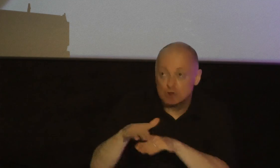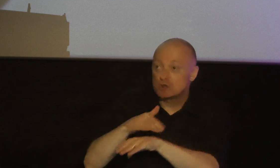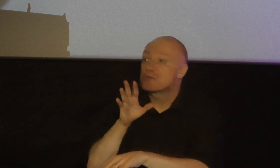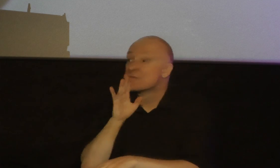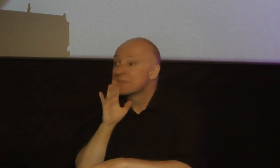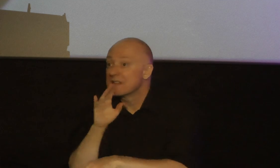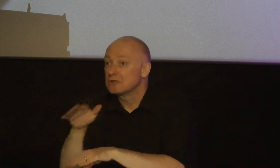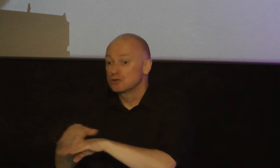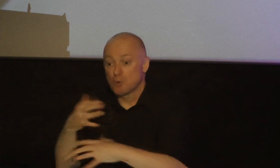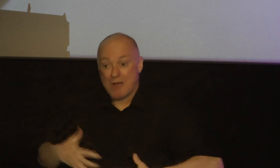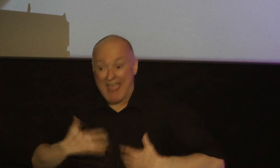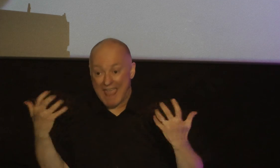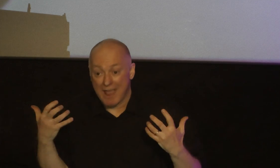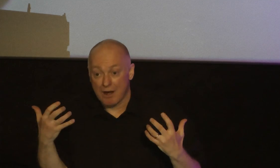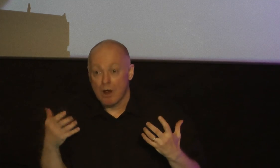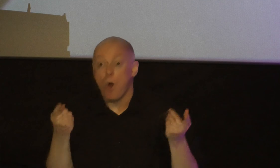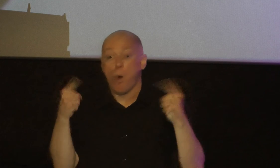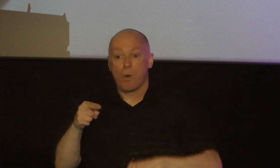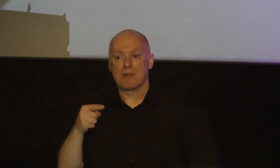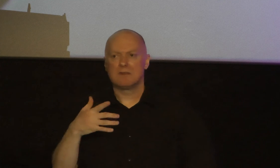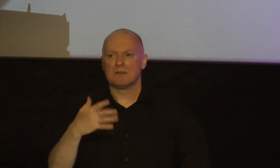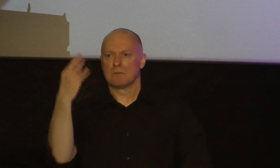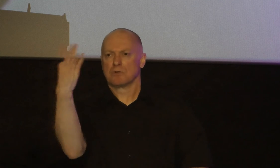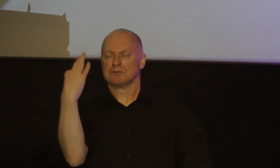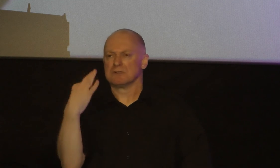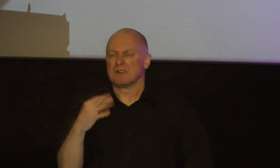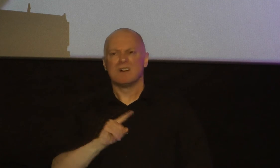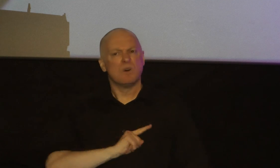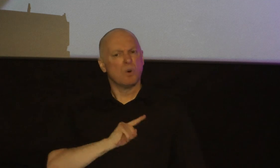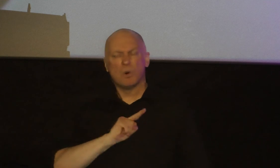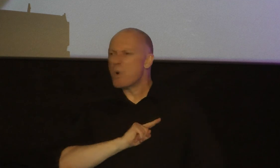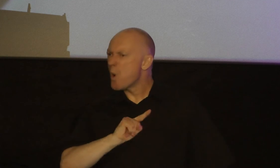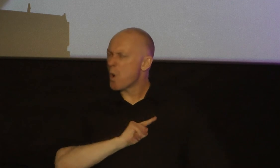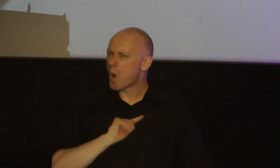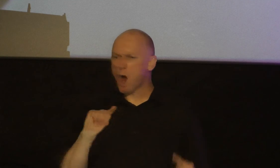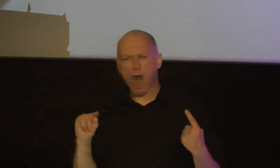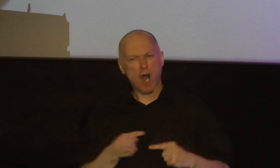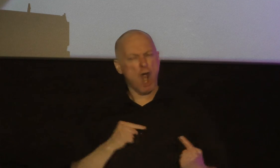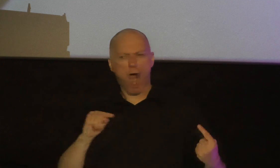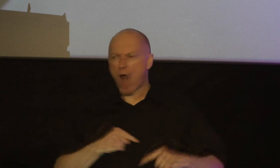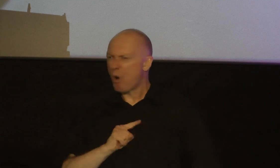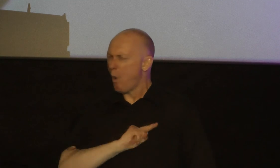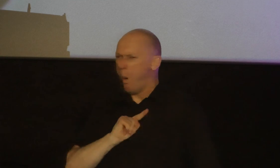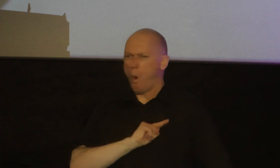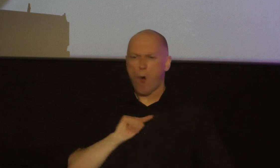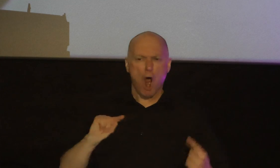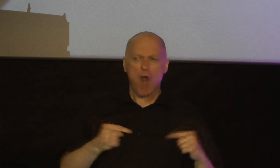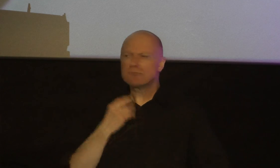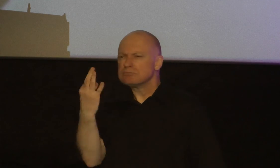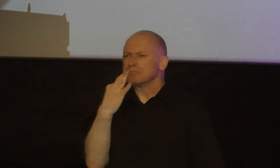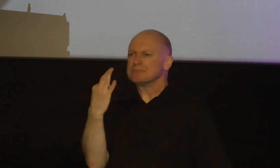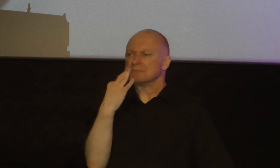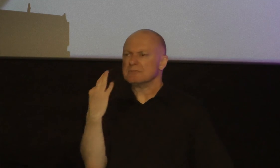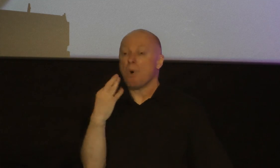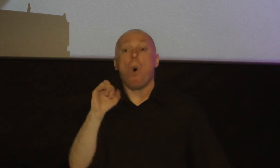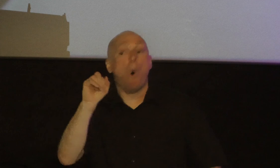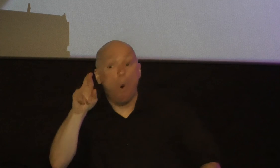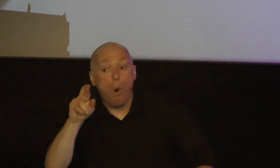to anger when you're convicted by God's Word and it hurts when you're offended by God's